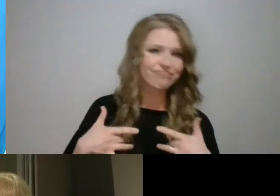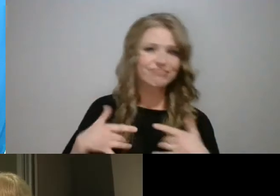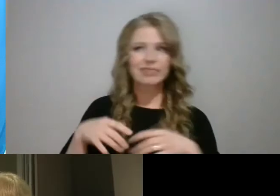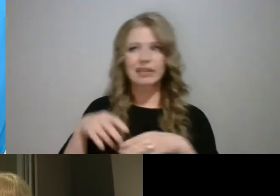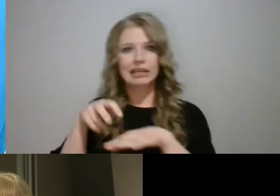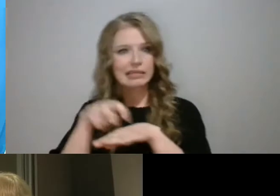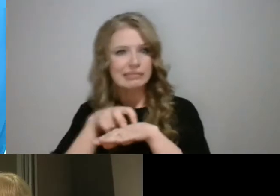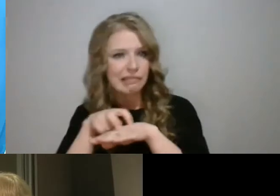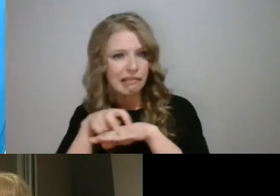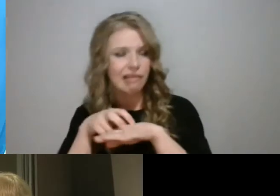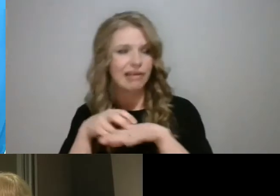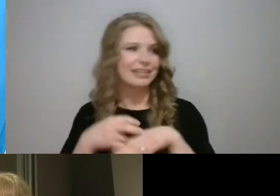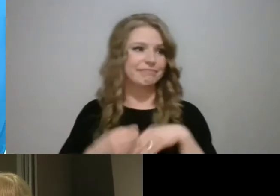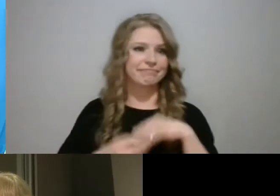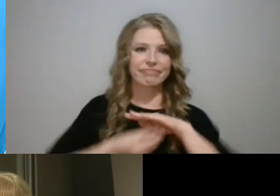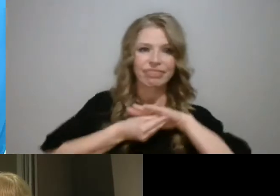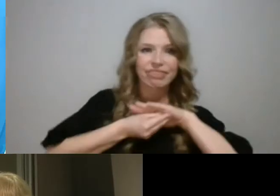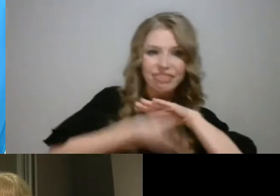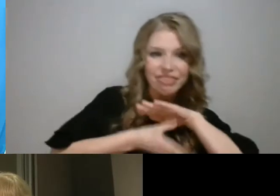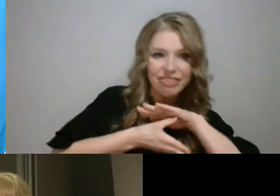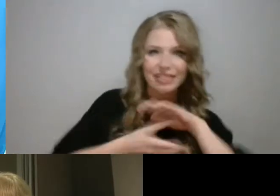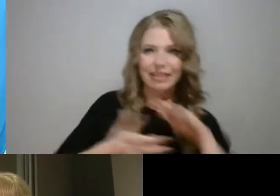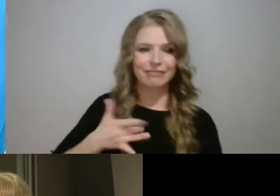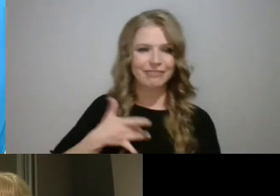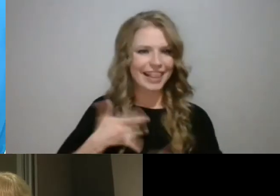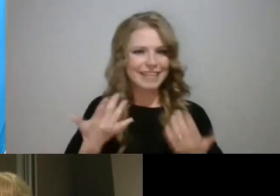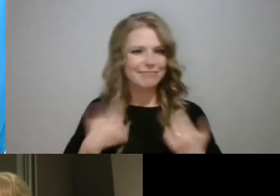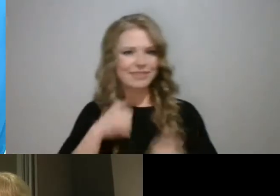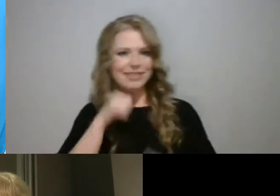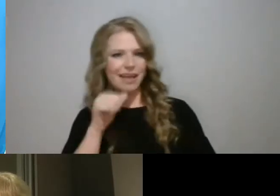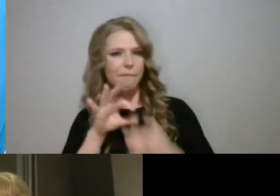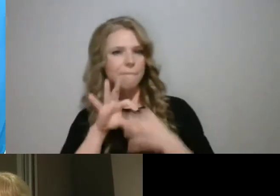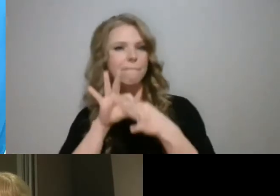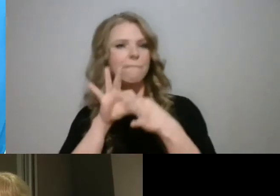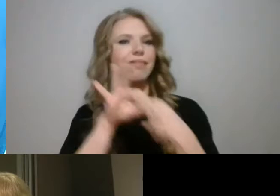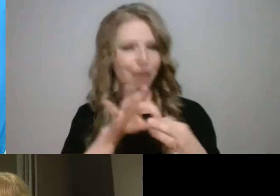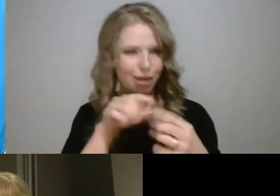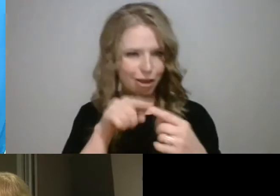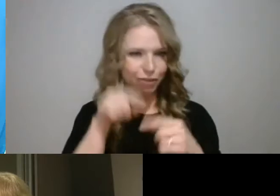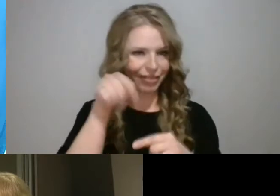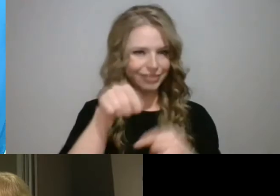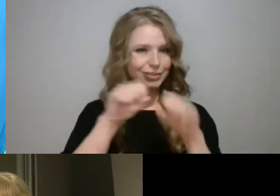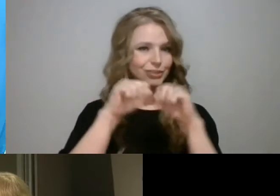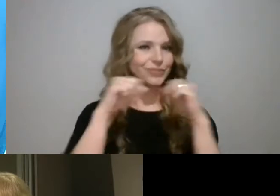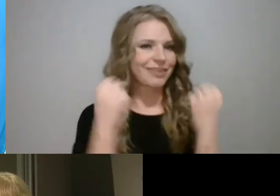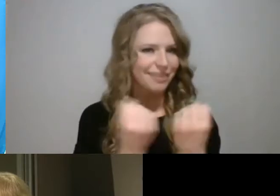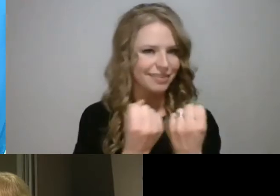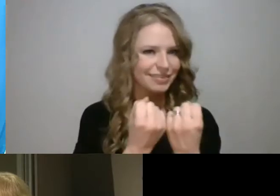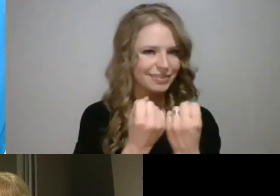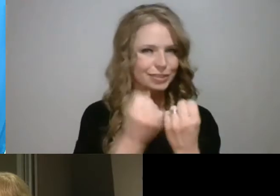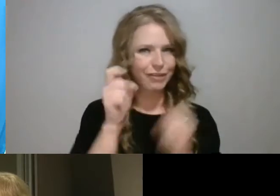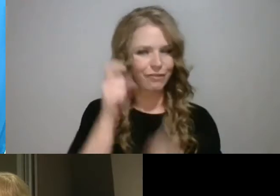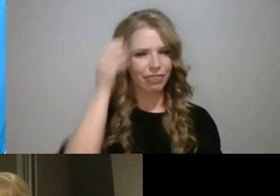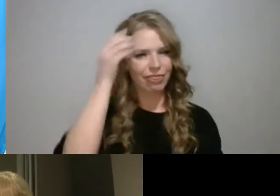that, that ability to not access all that information and people not including me can lead to psychological and social